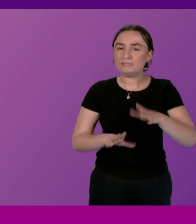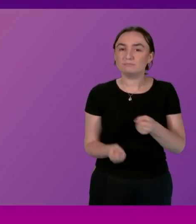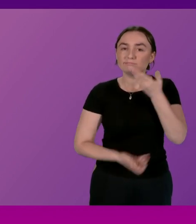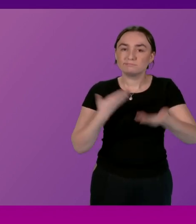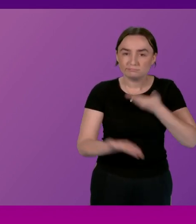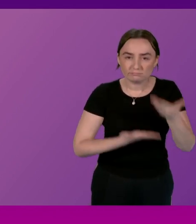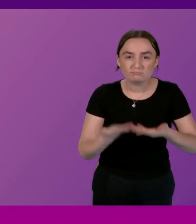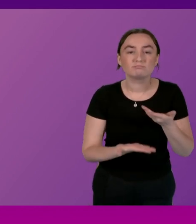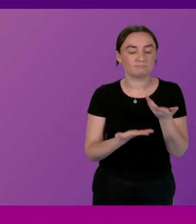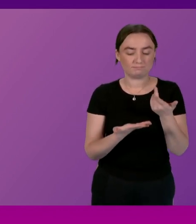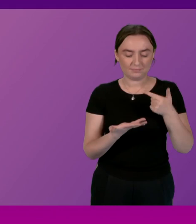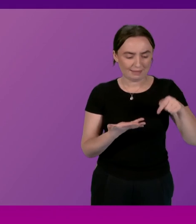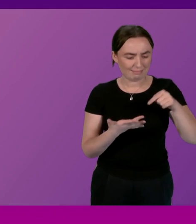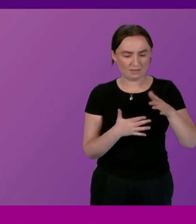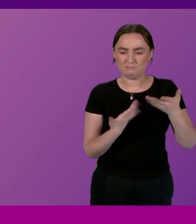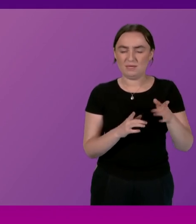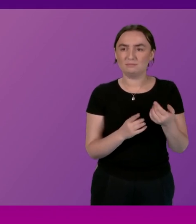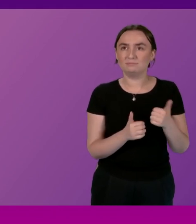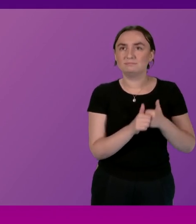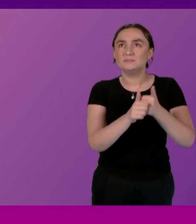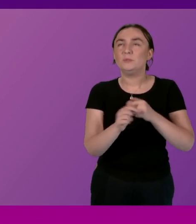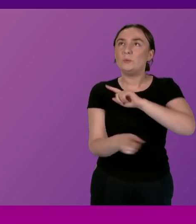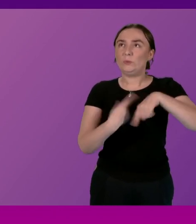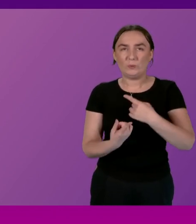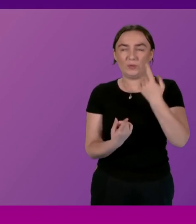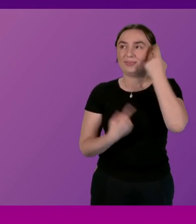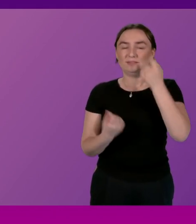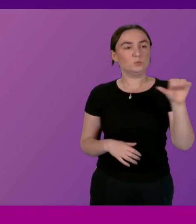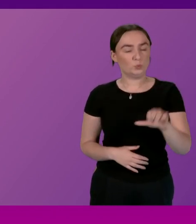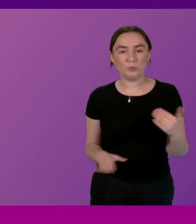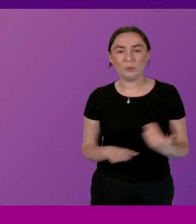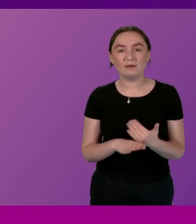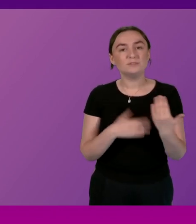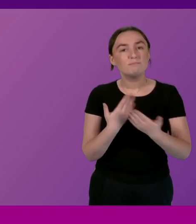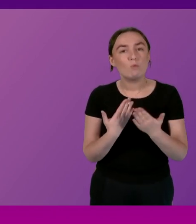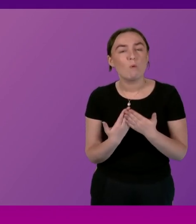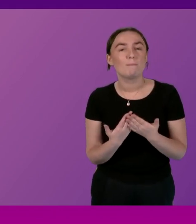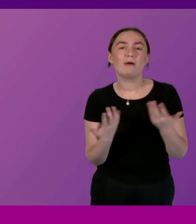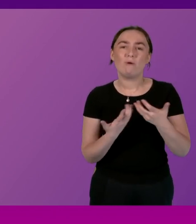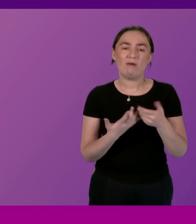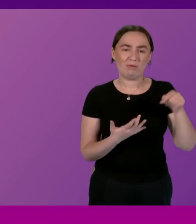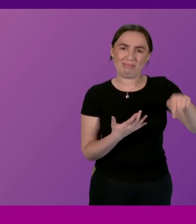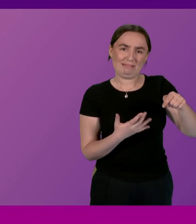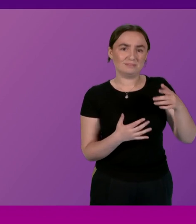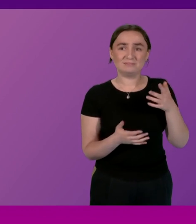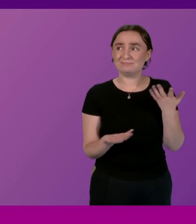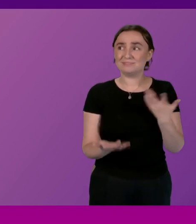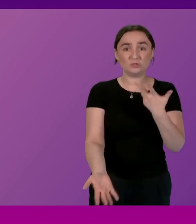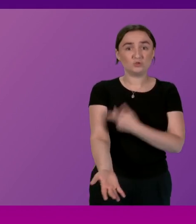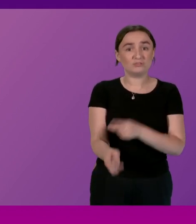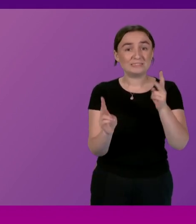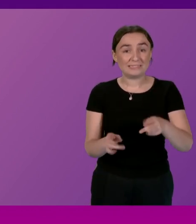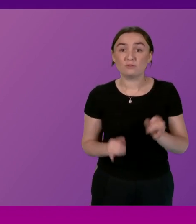frankly pushed us all to take more actions in the face of an unacceptable drug death crisis